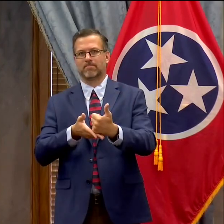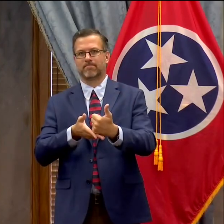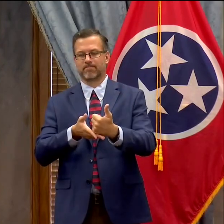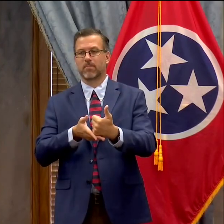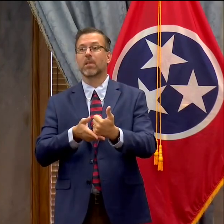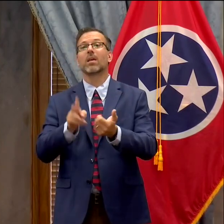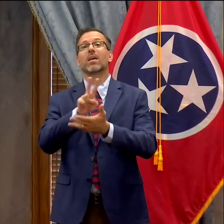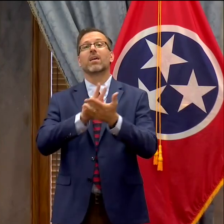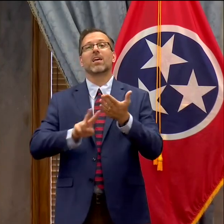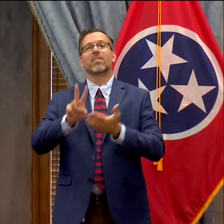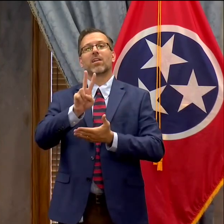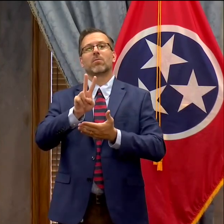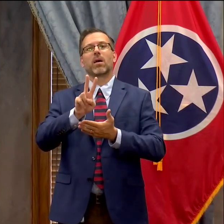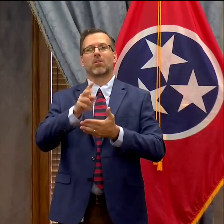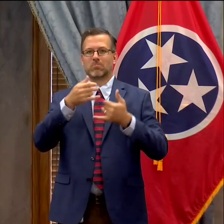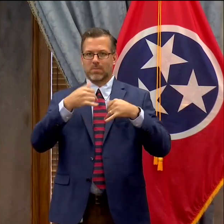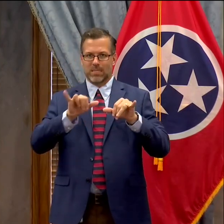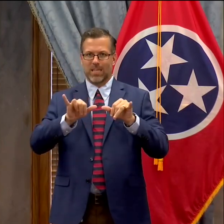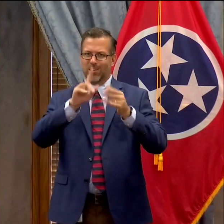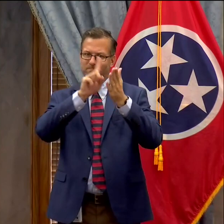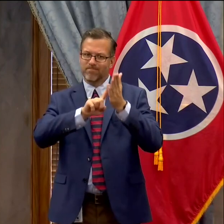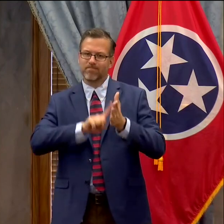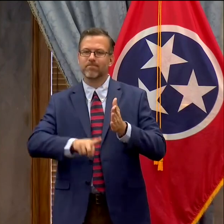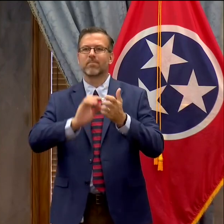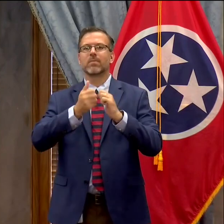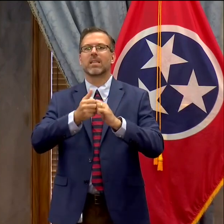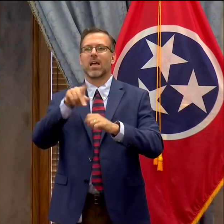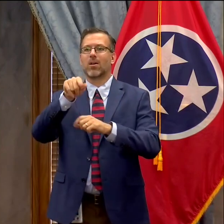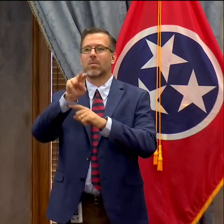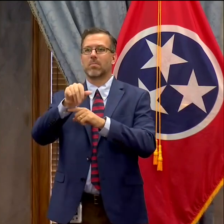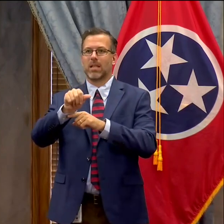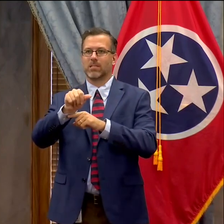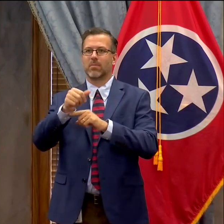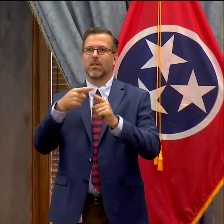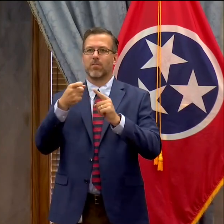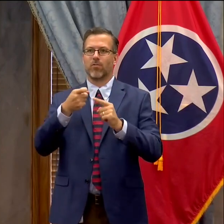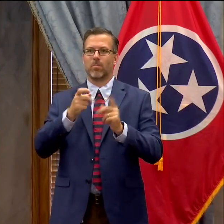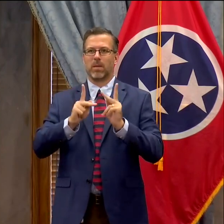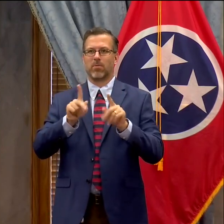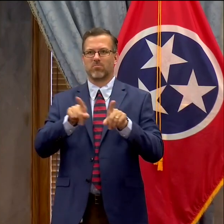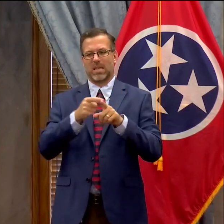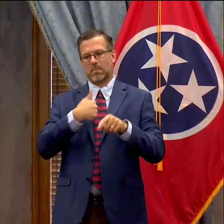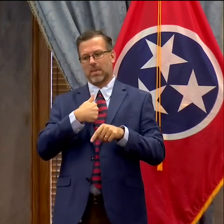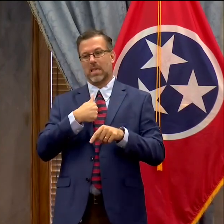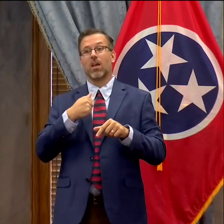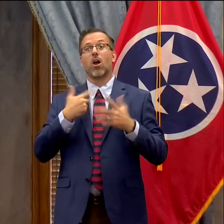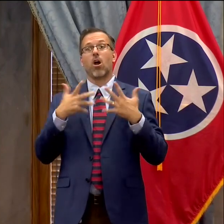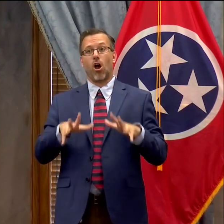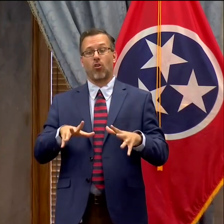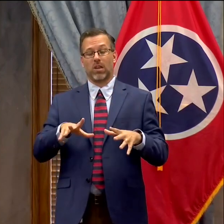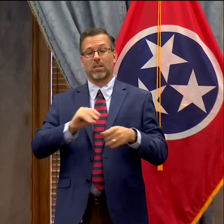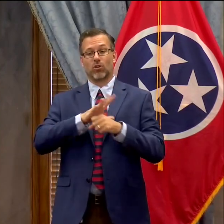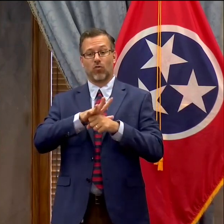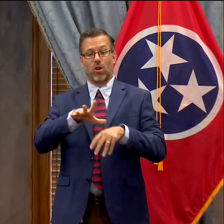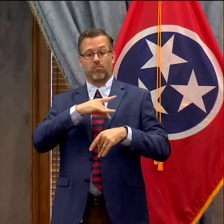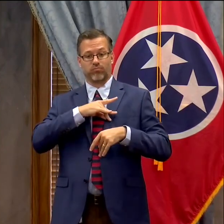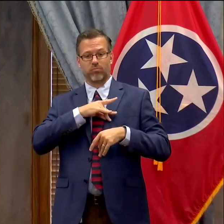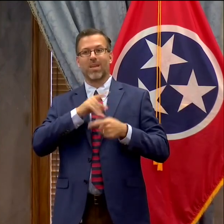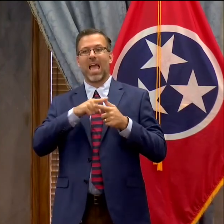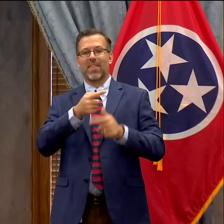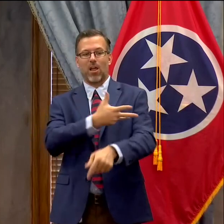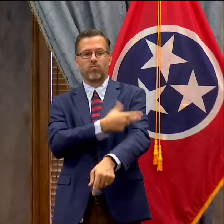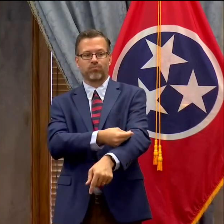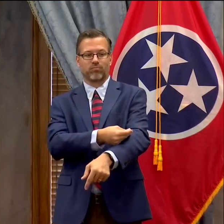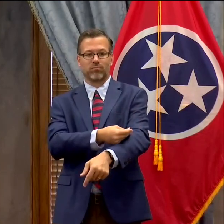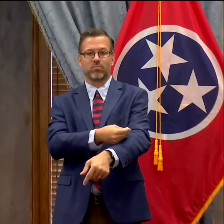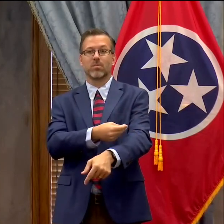Vanderbilt continues to research how blood plasma from patients like me who have antibodies to the virus can treat patients with serious